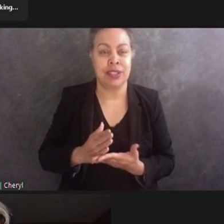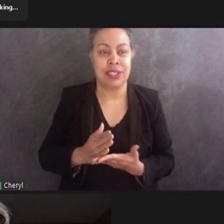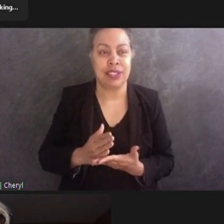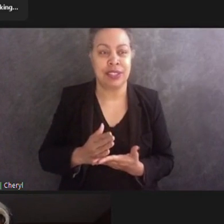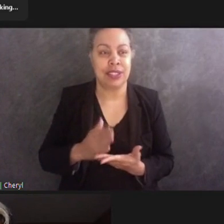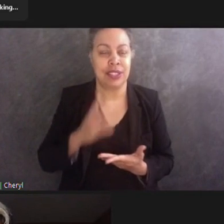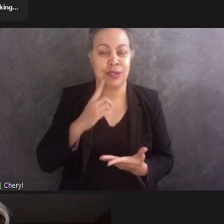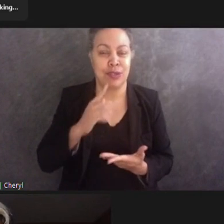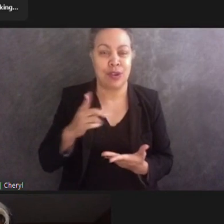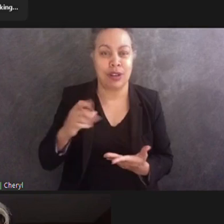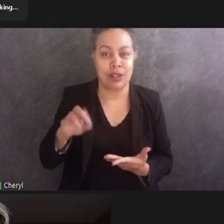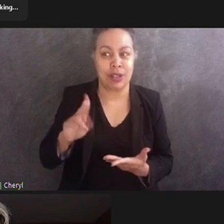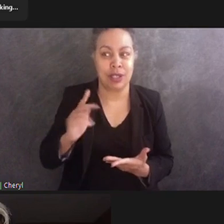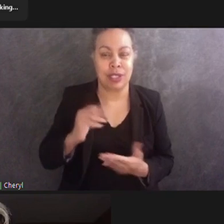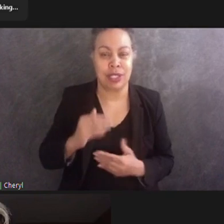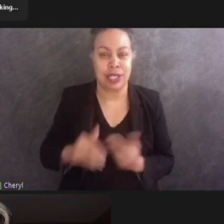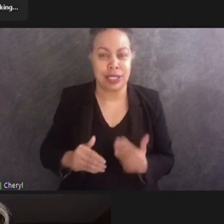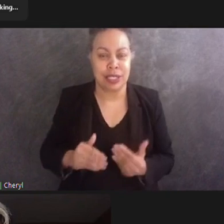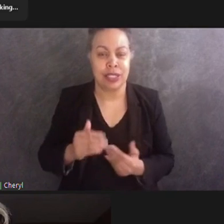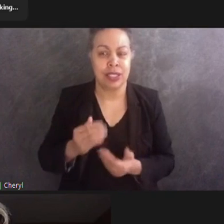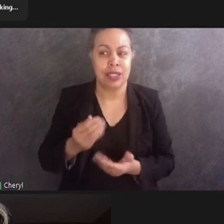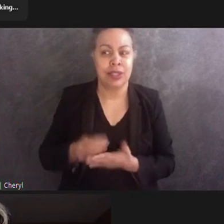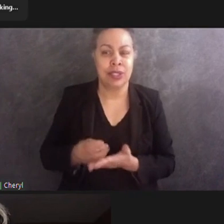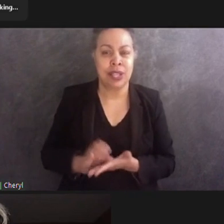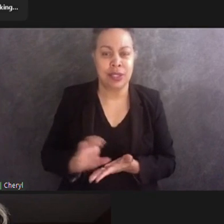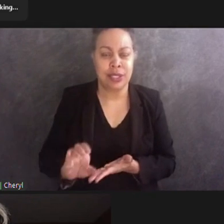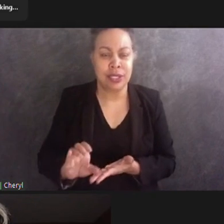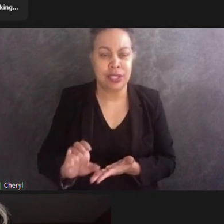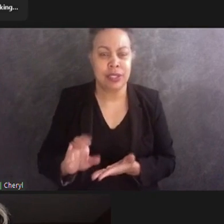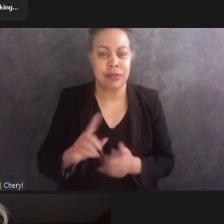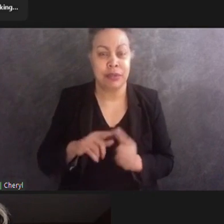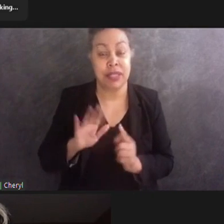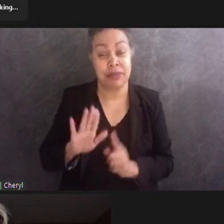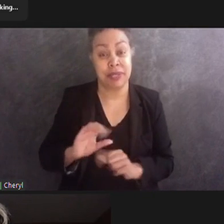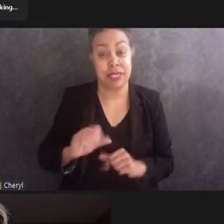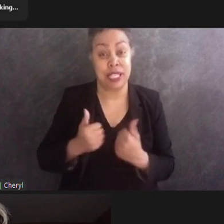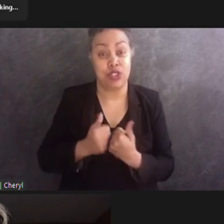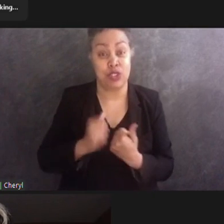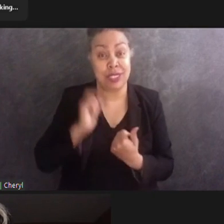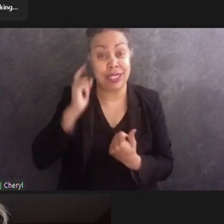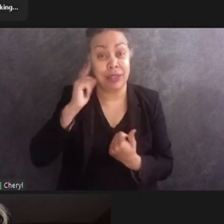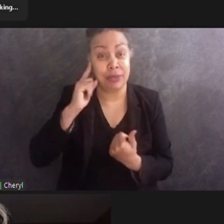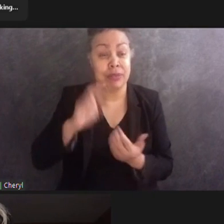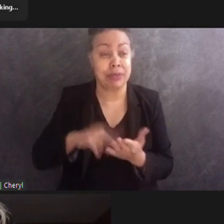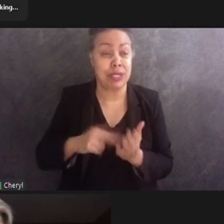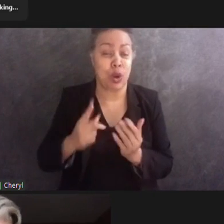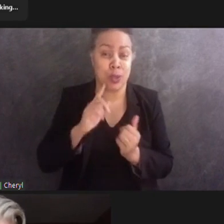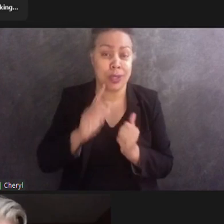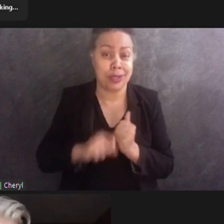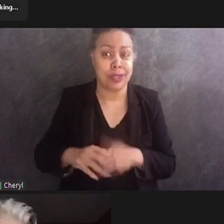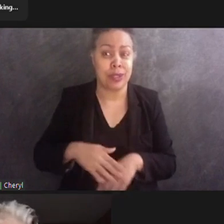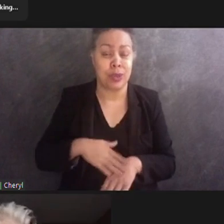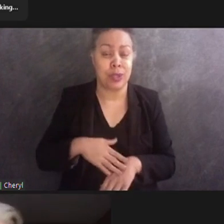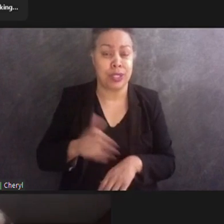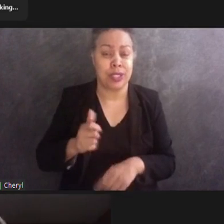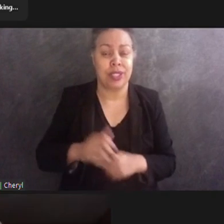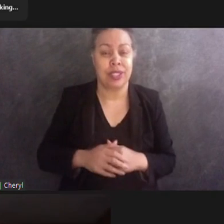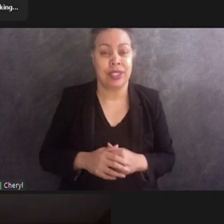or appropriations, but it's an agency and so it's probably always going to be slower than we'd like. But here's hoping